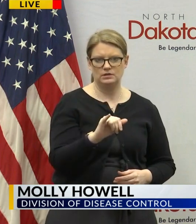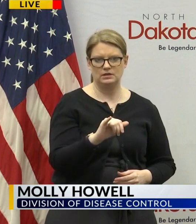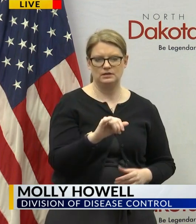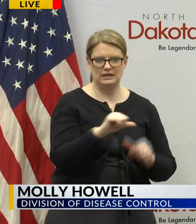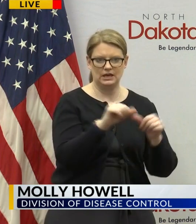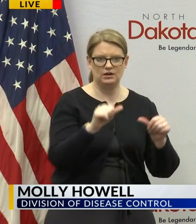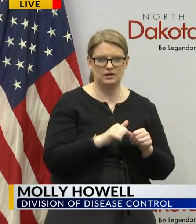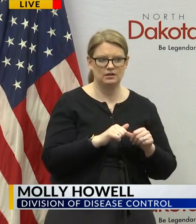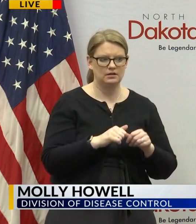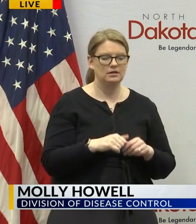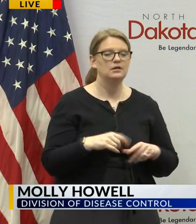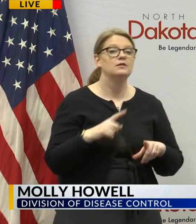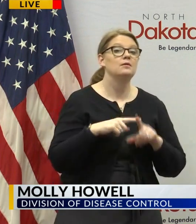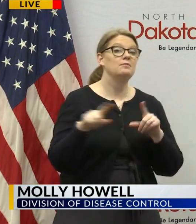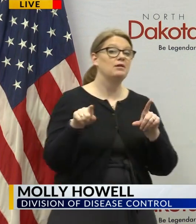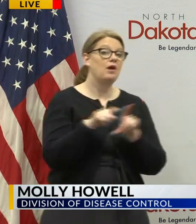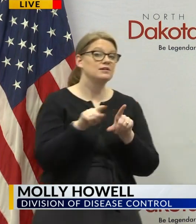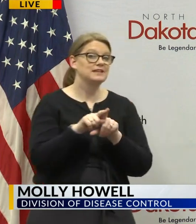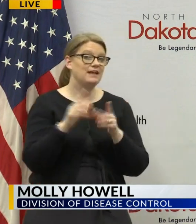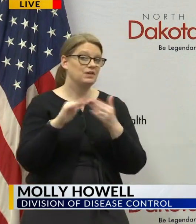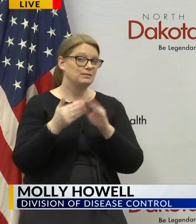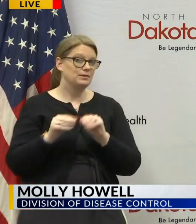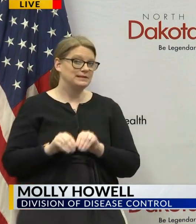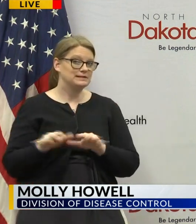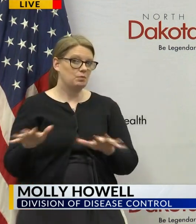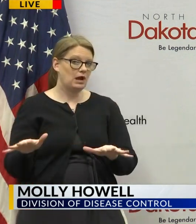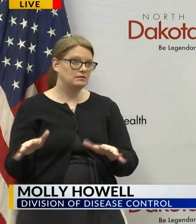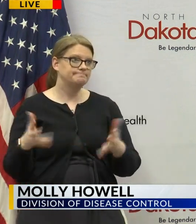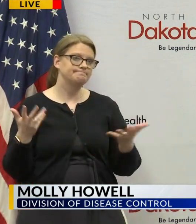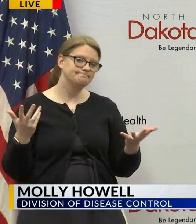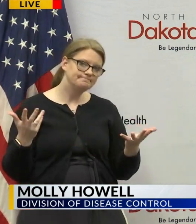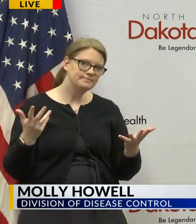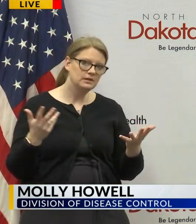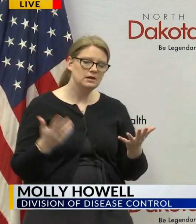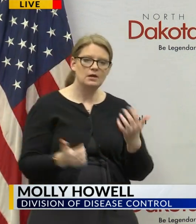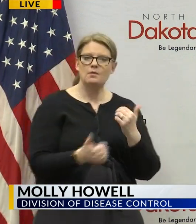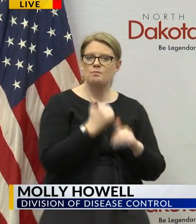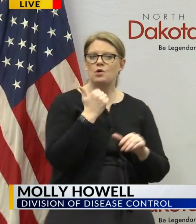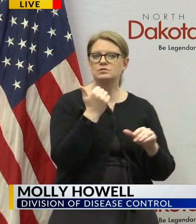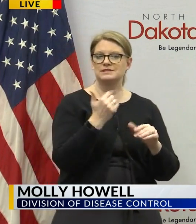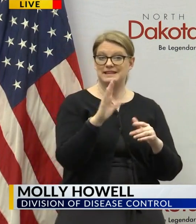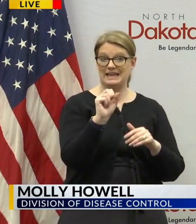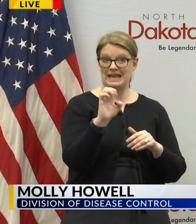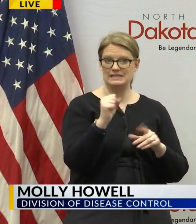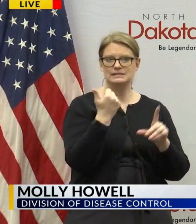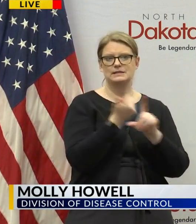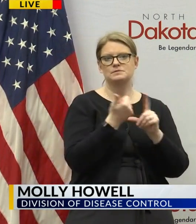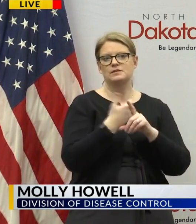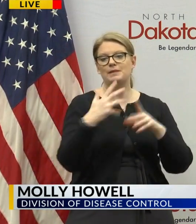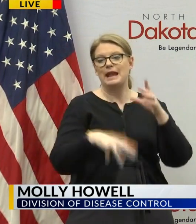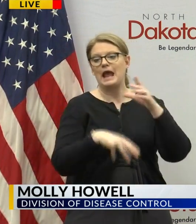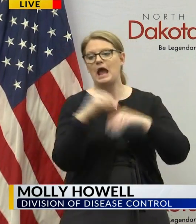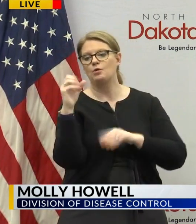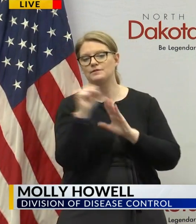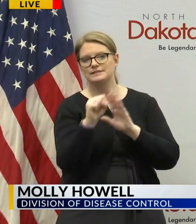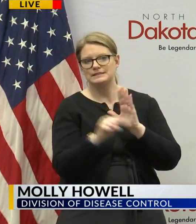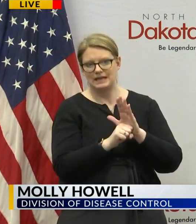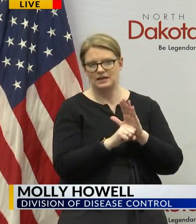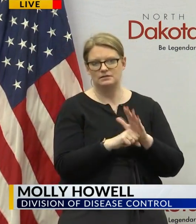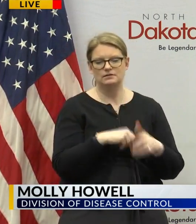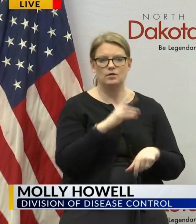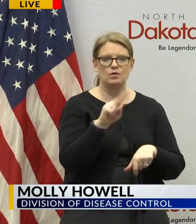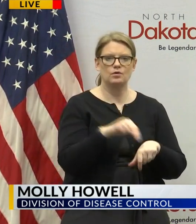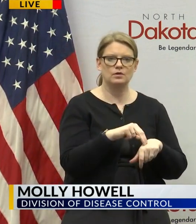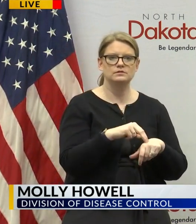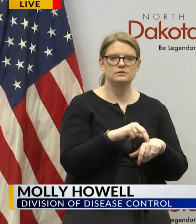spread yes but there is community spread so um but the majority have traveled out of state and then of course there